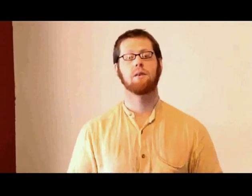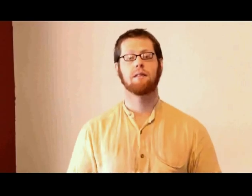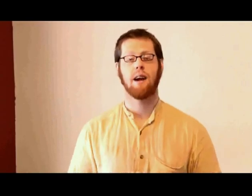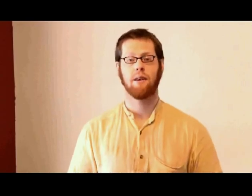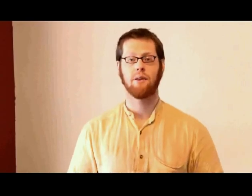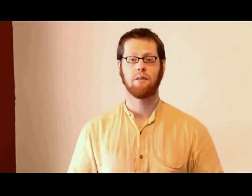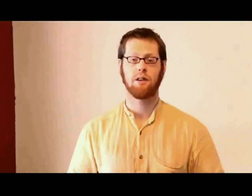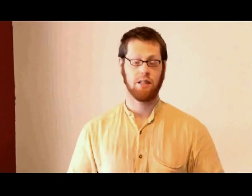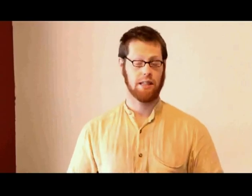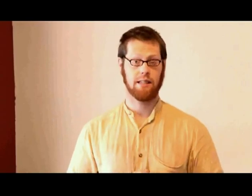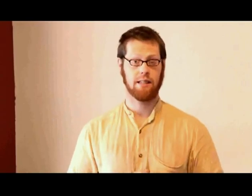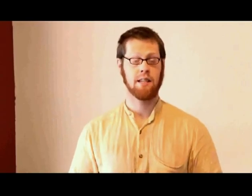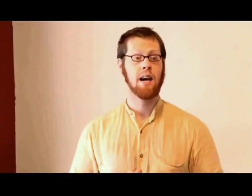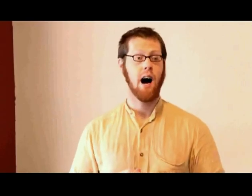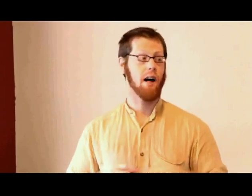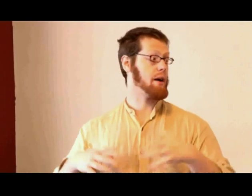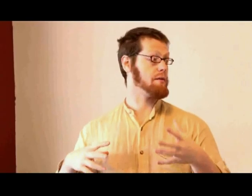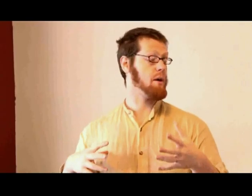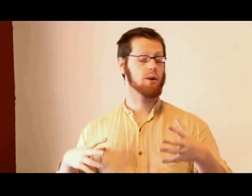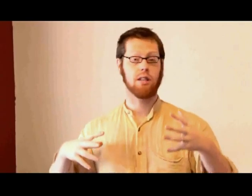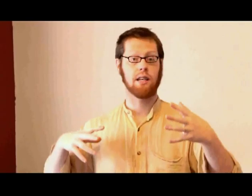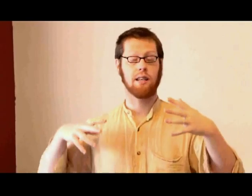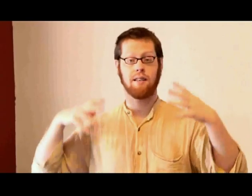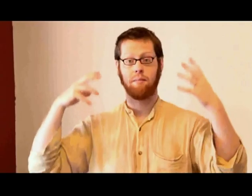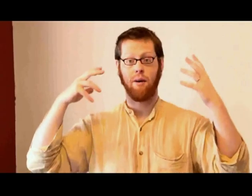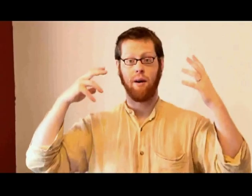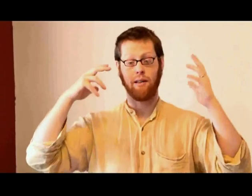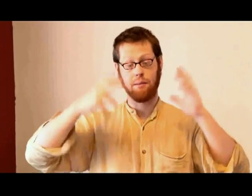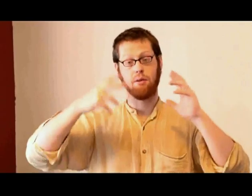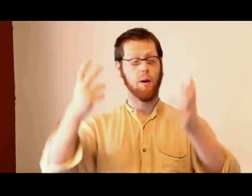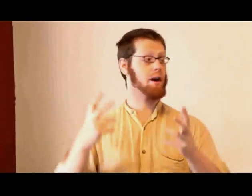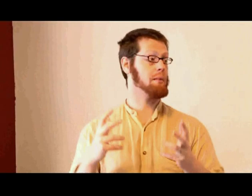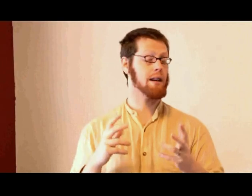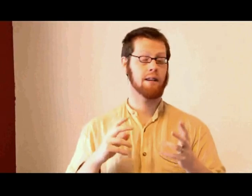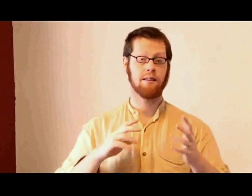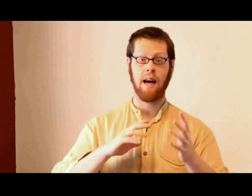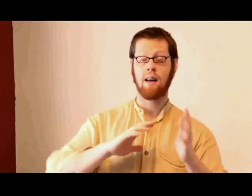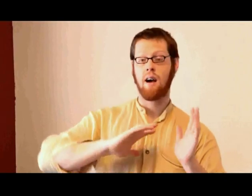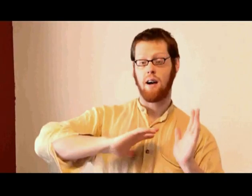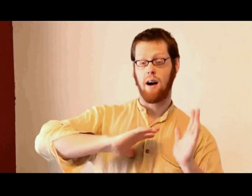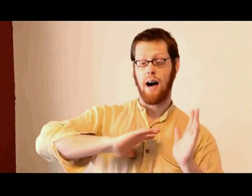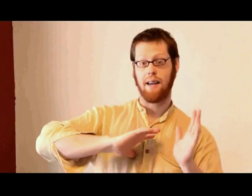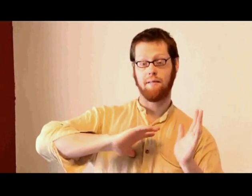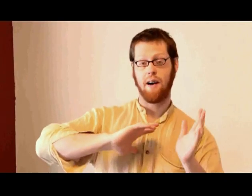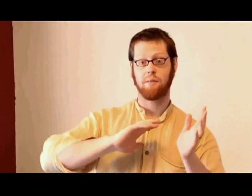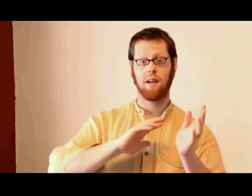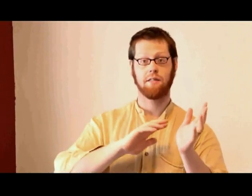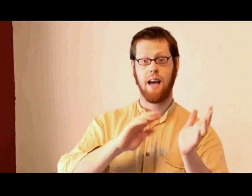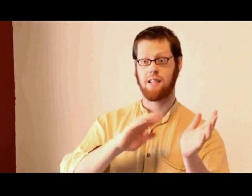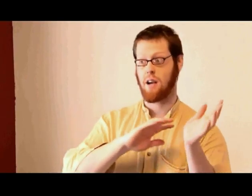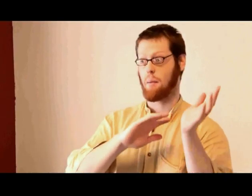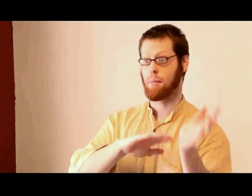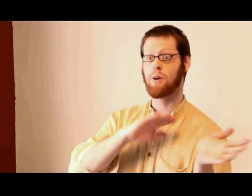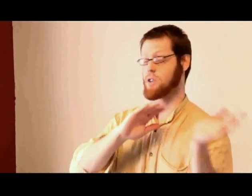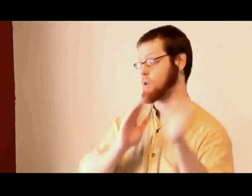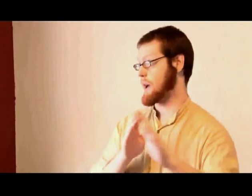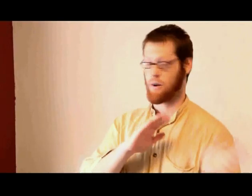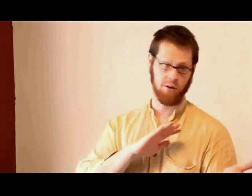the Unitarian Universalists. There are folks in contemporary liberal Quaker meetings that identify themselves as Buddhist Quakers